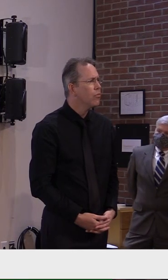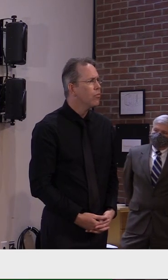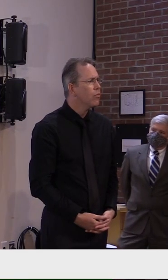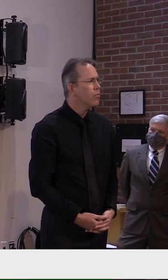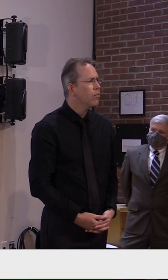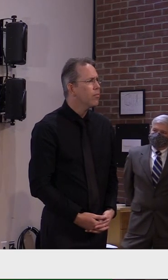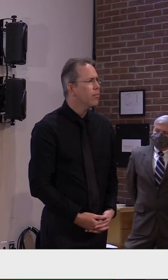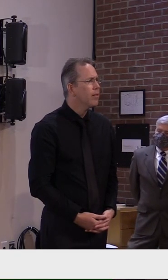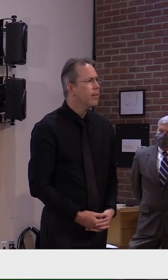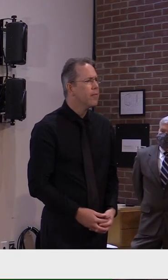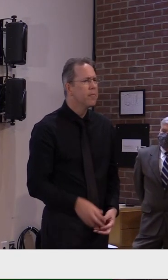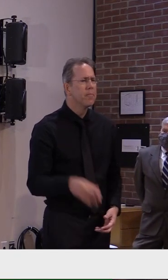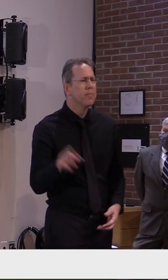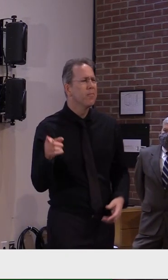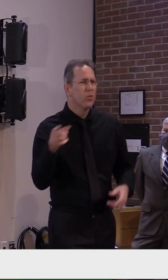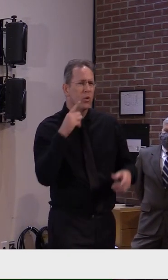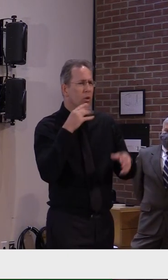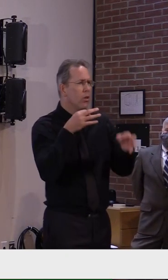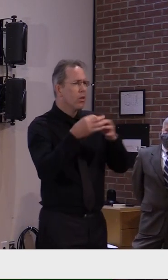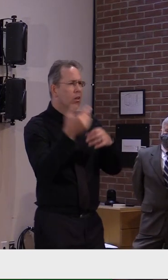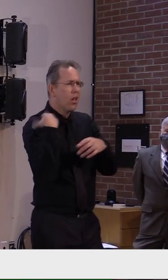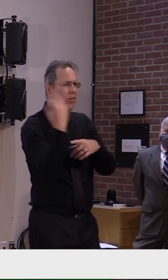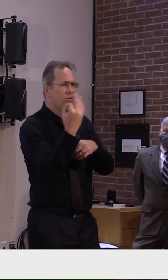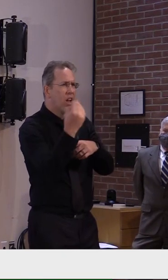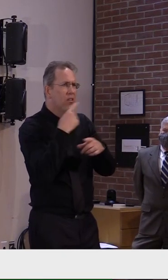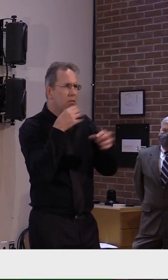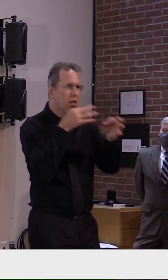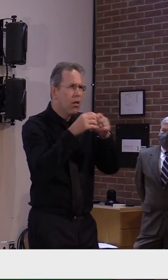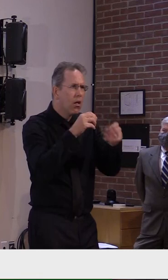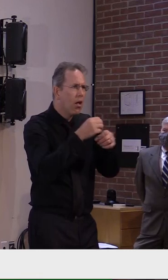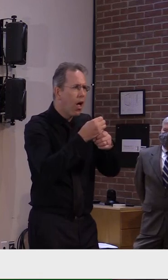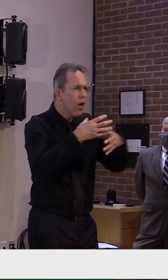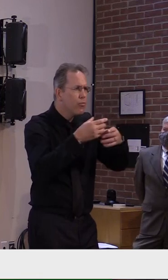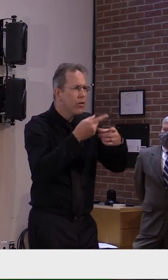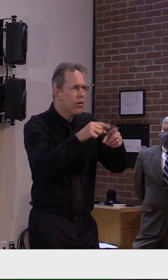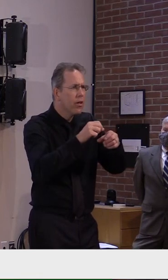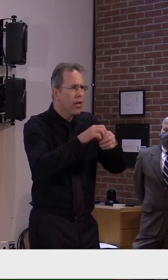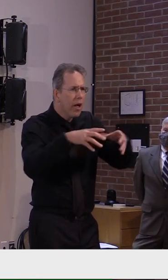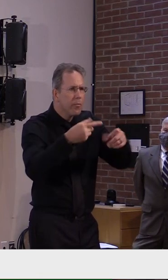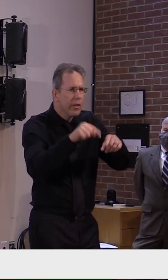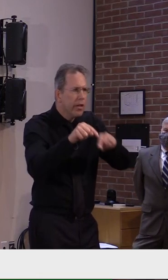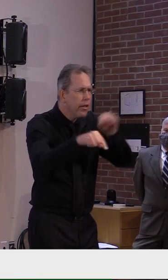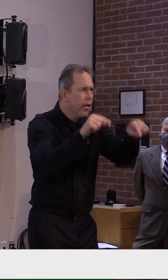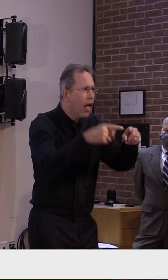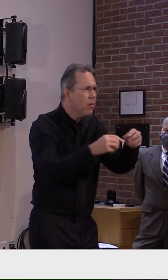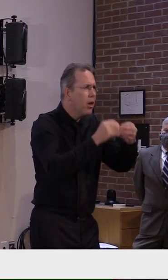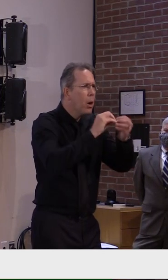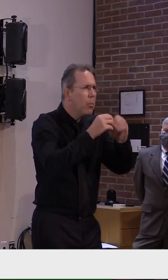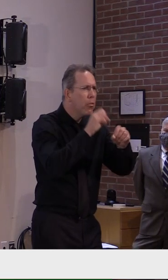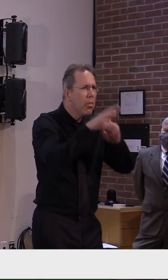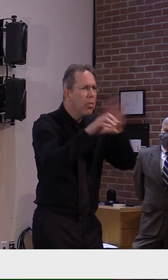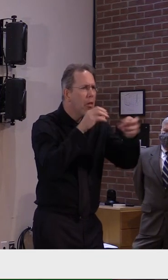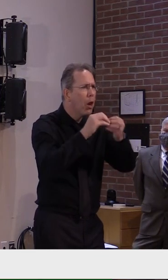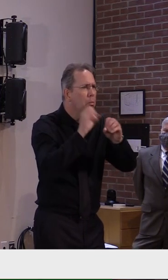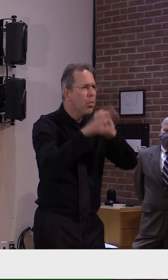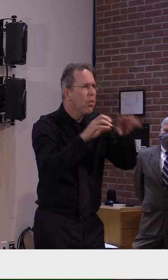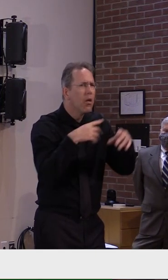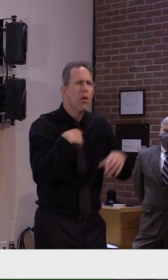the schools and everything like that. mean, that came after there was no report on the